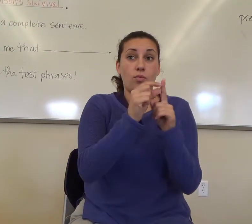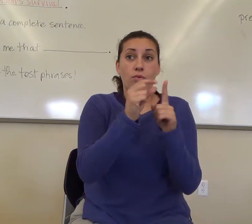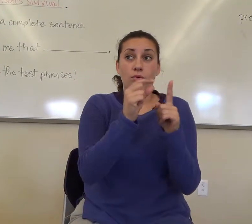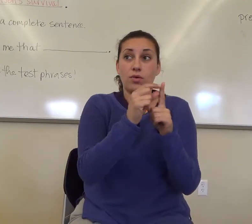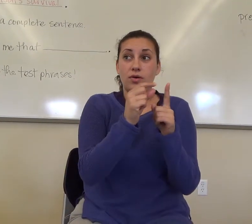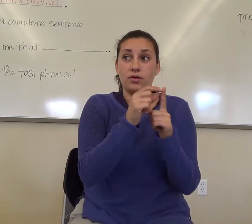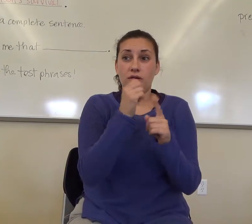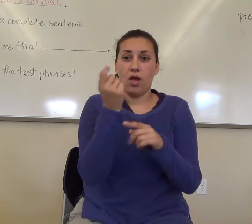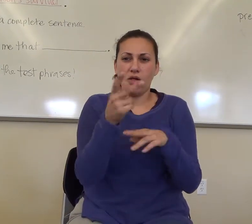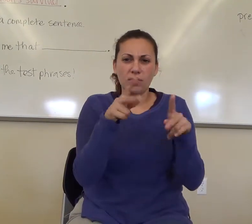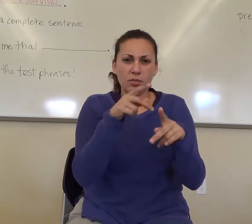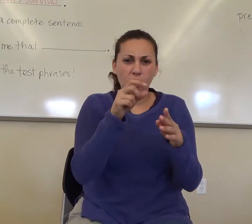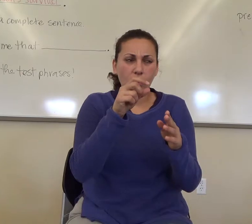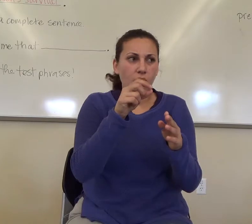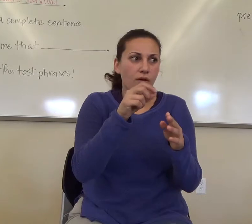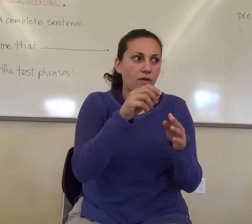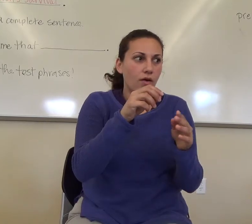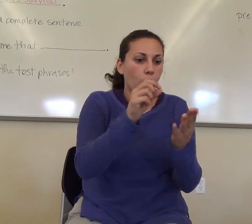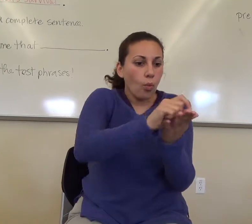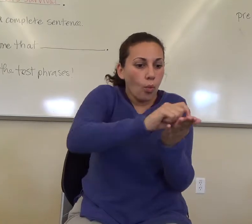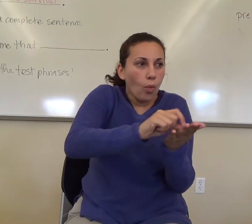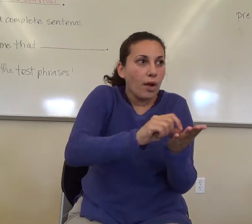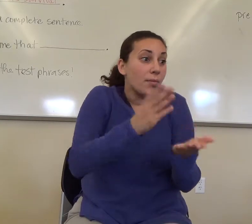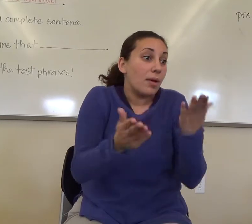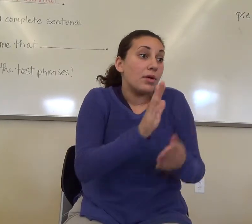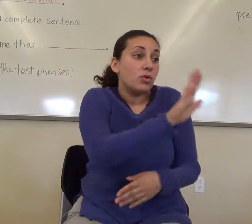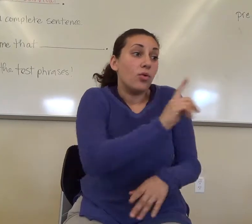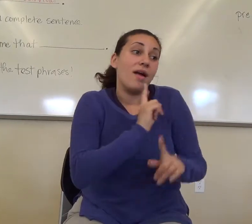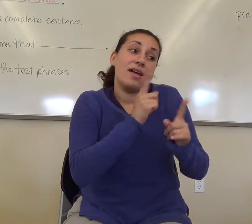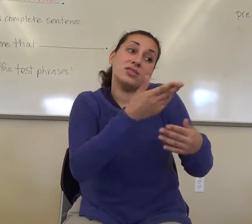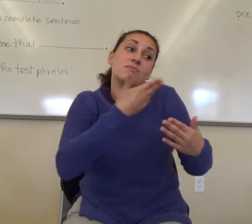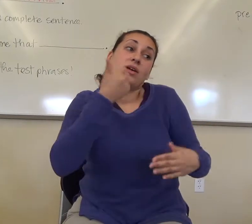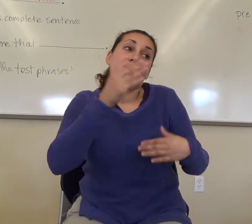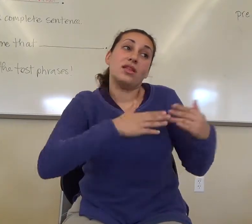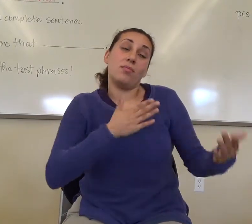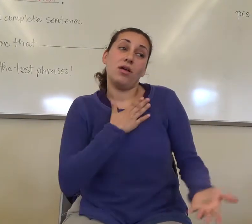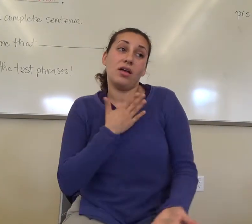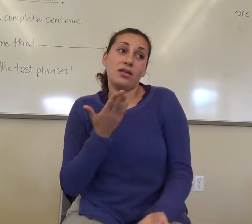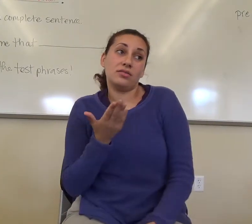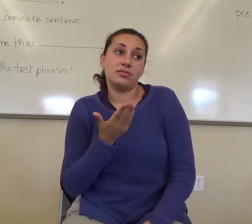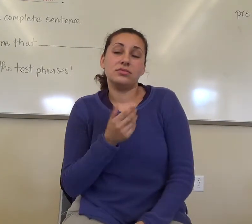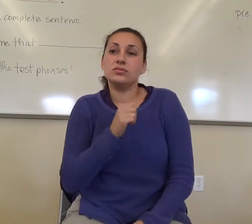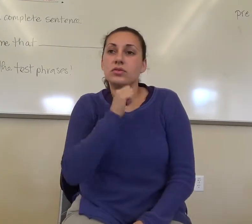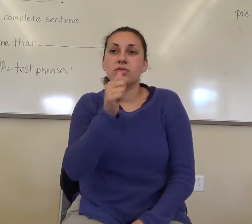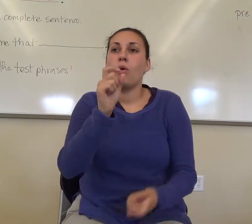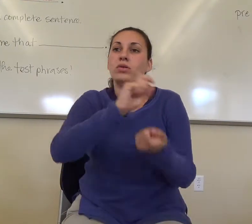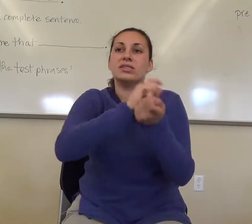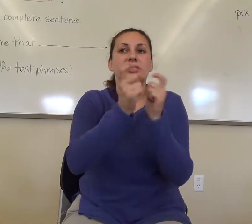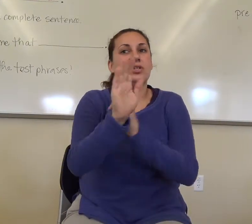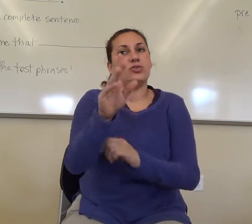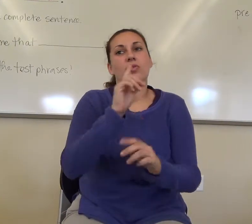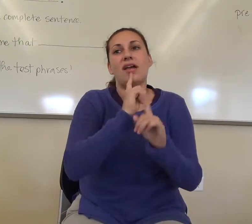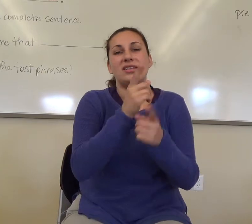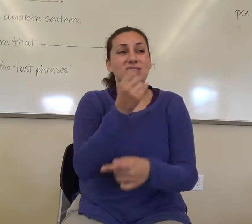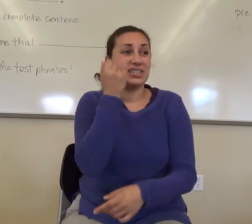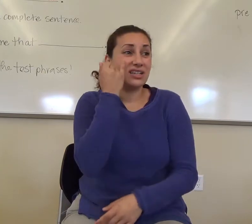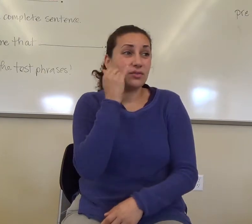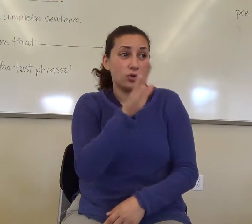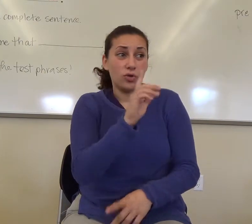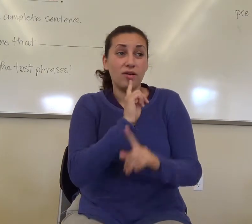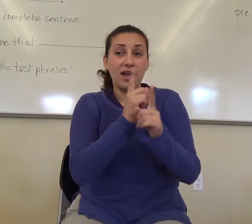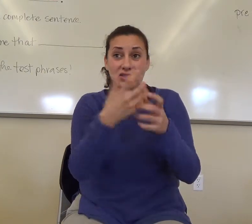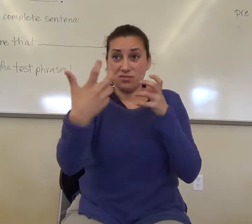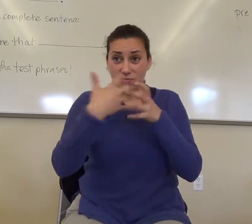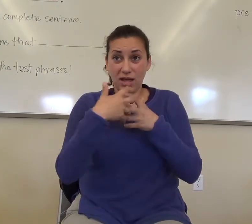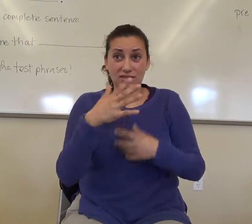corrects theirs and what you had down was maybe a better answer than what I wrote up there. So, don't correct it if you're close. Okay. This